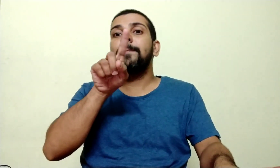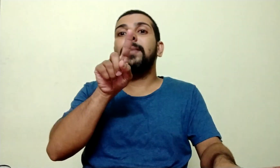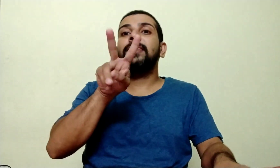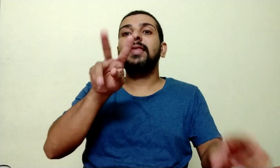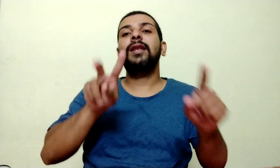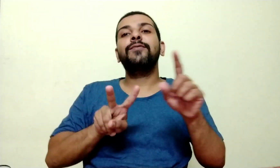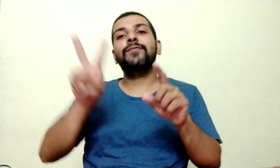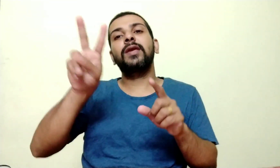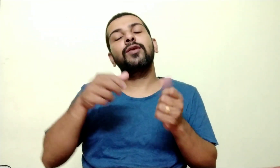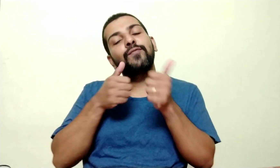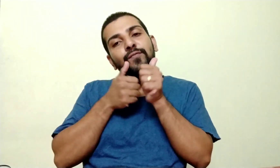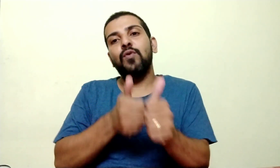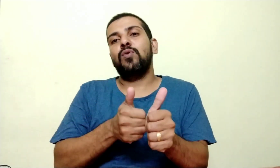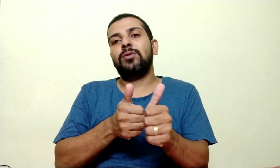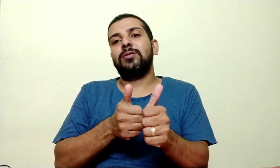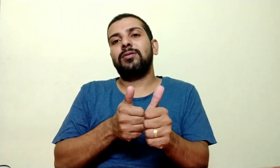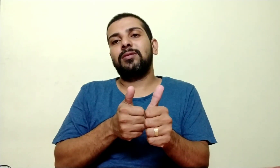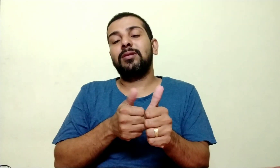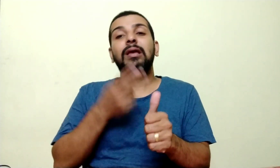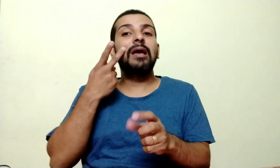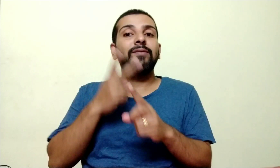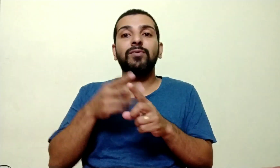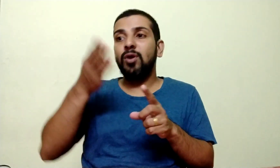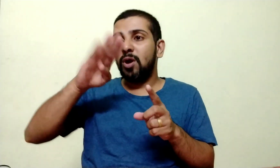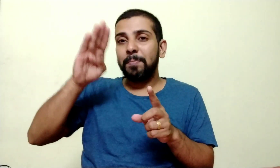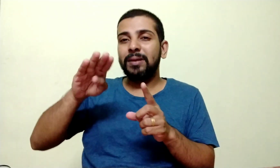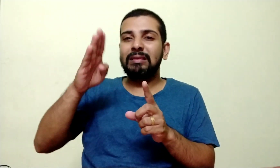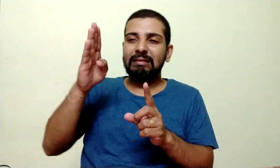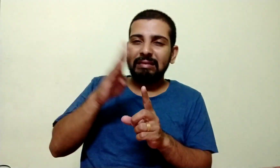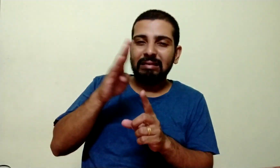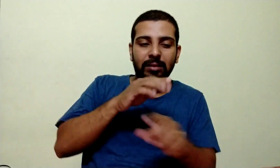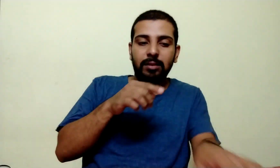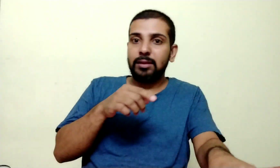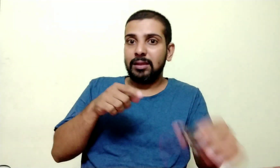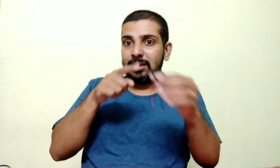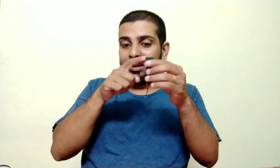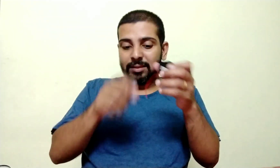Can't you see Can't